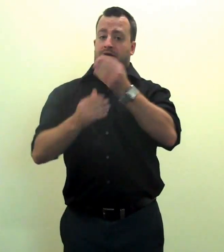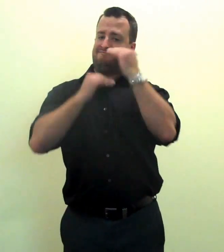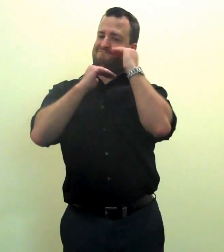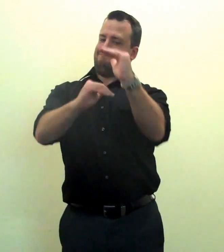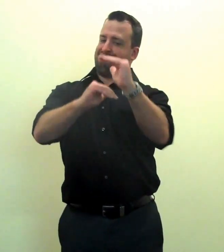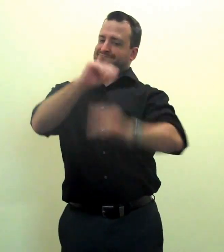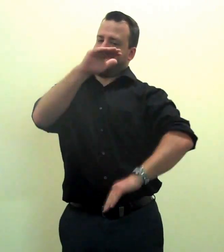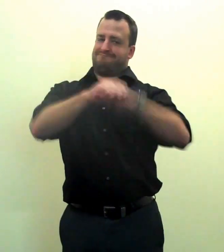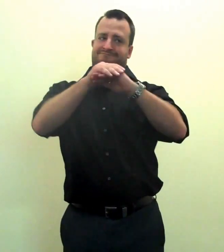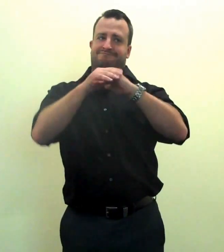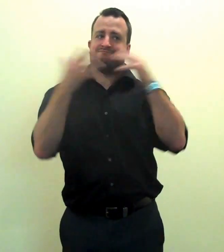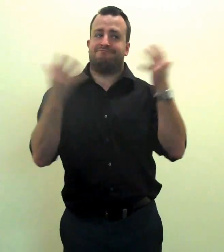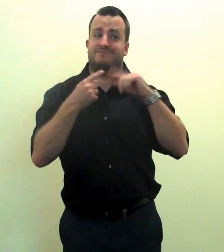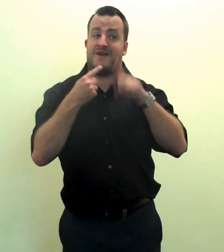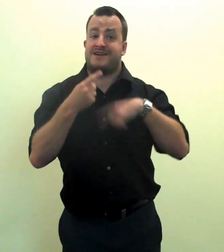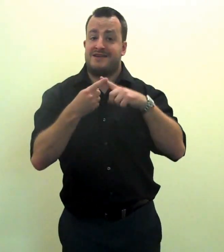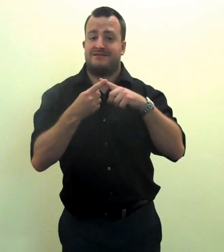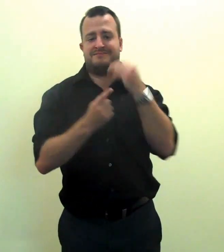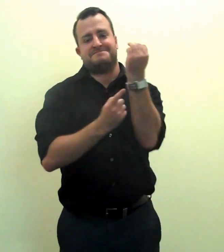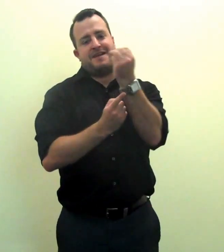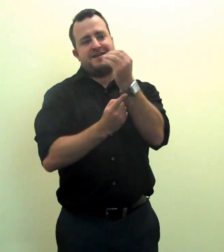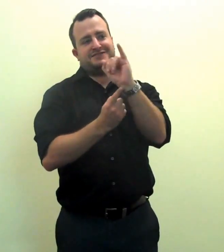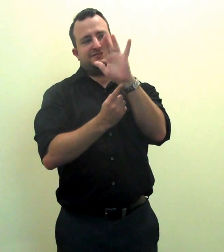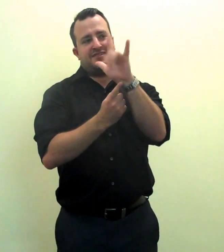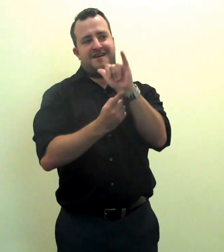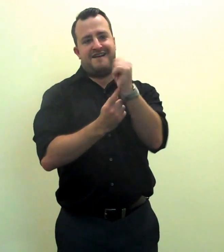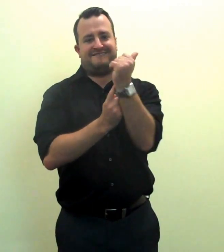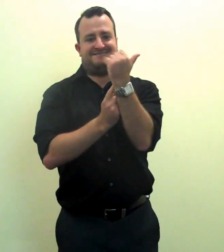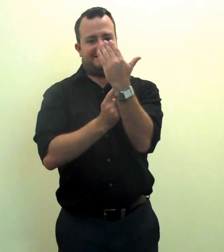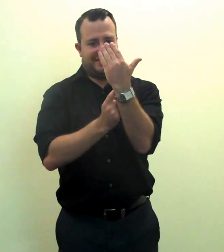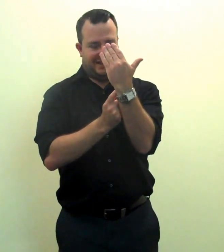All submissions are due by Monday, July 15th.